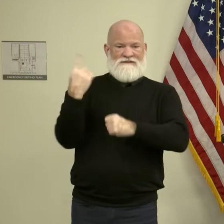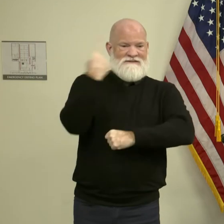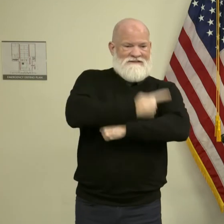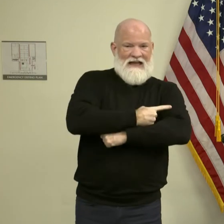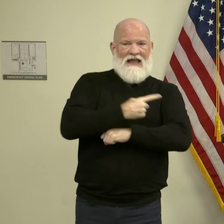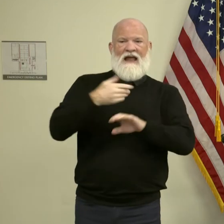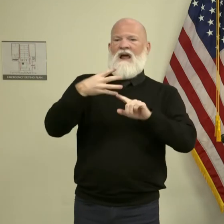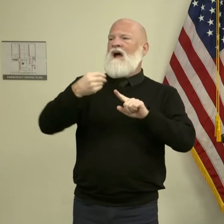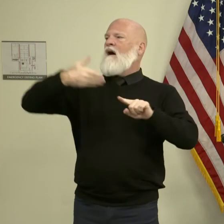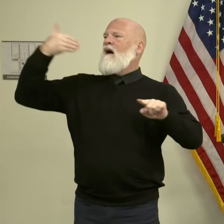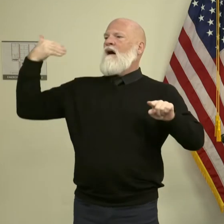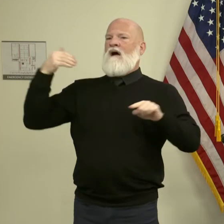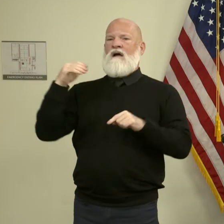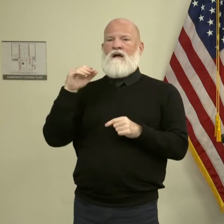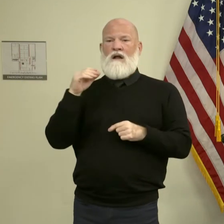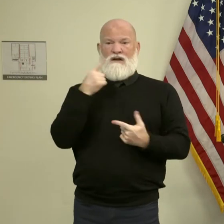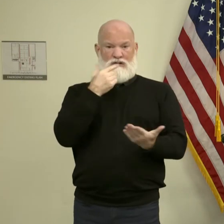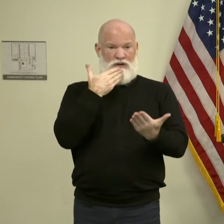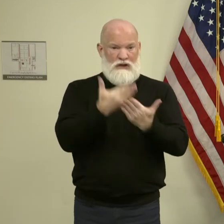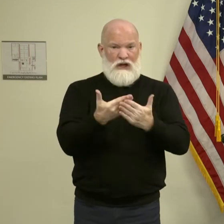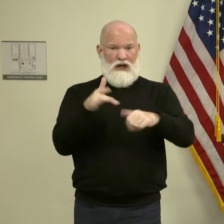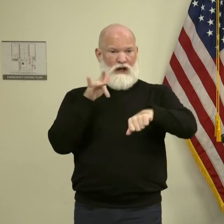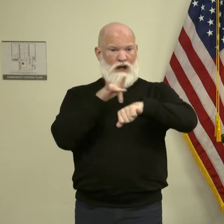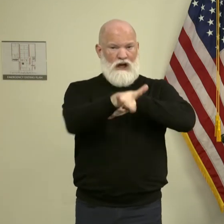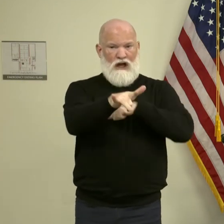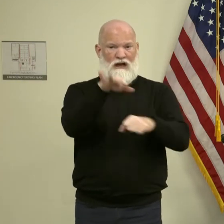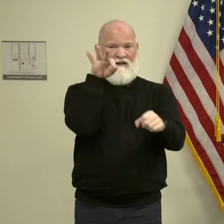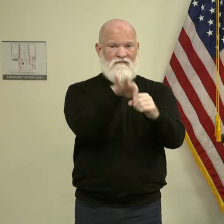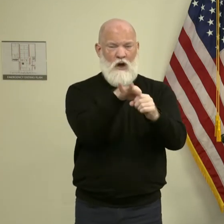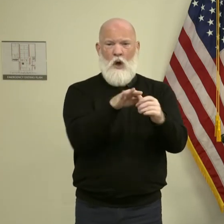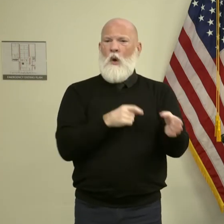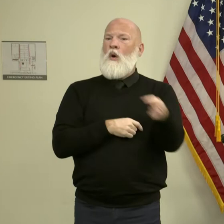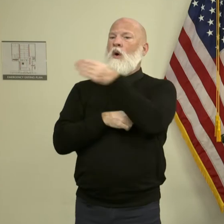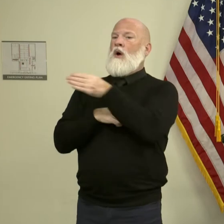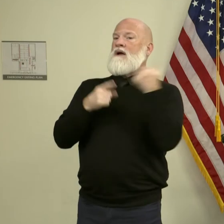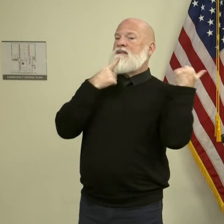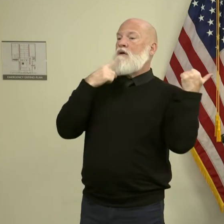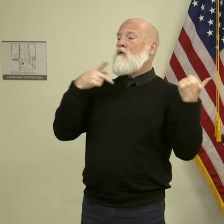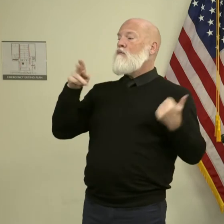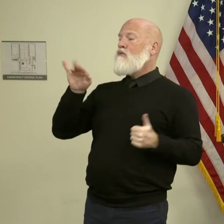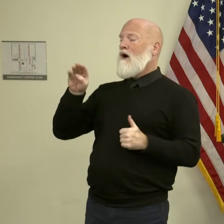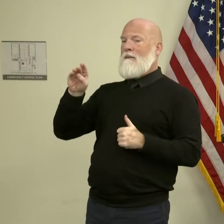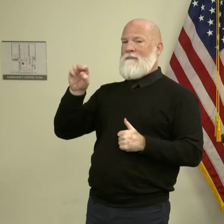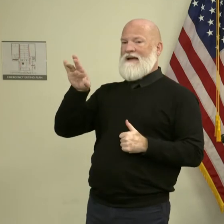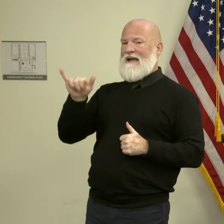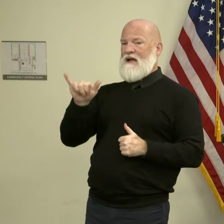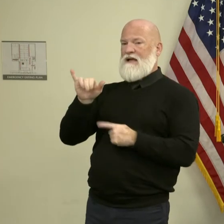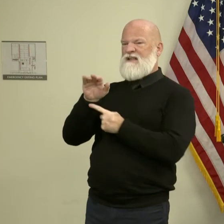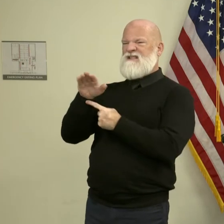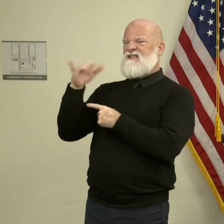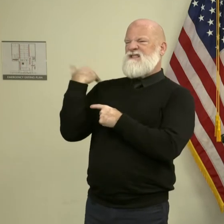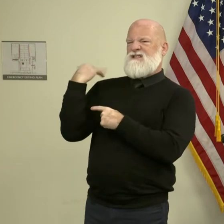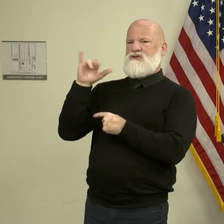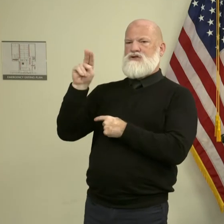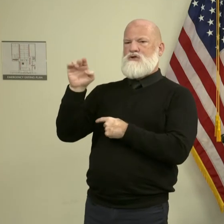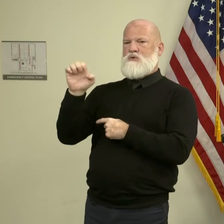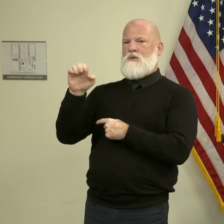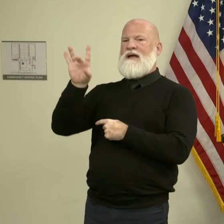out? Well, a couple of things happened there. In the primary in June, we have 880,000 show up. In the general election, we had